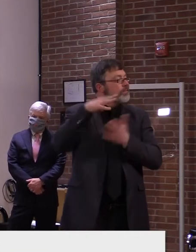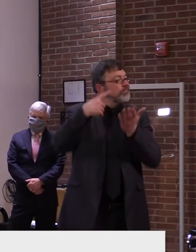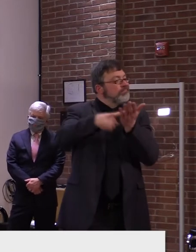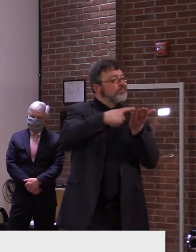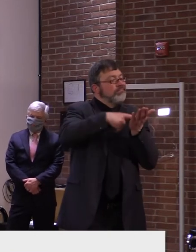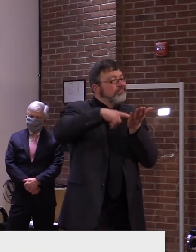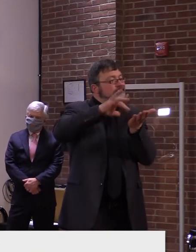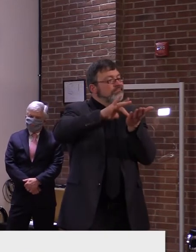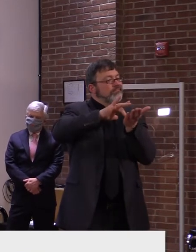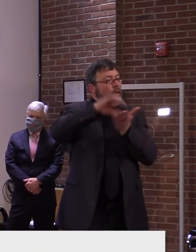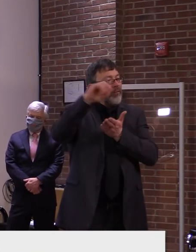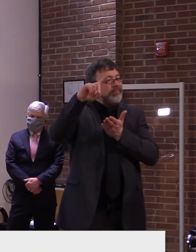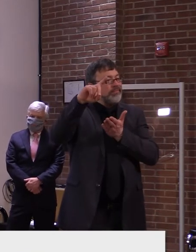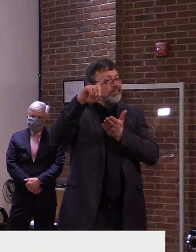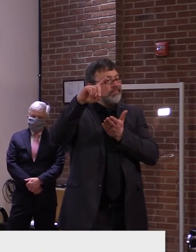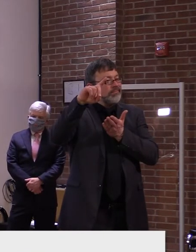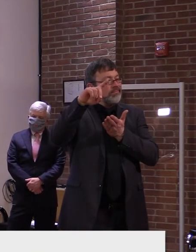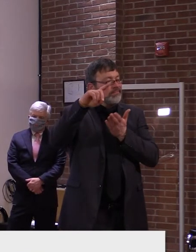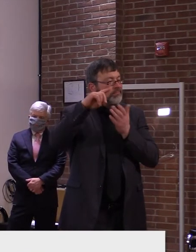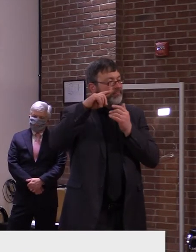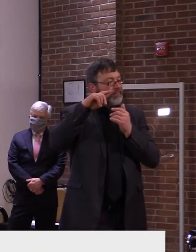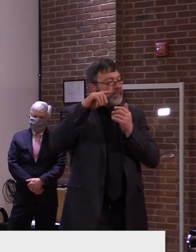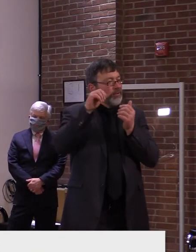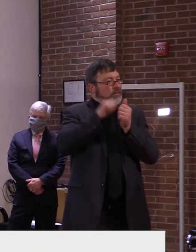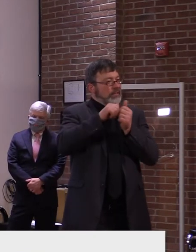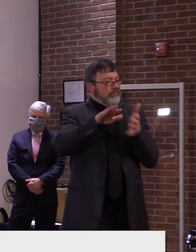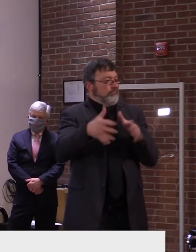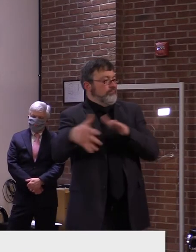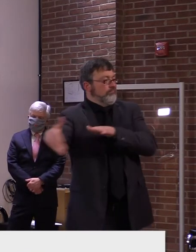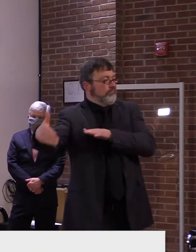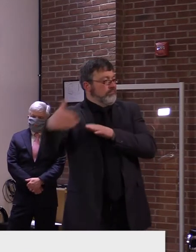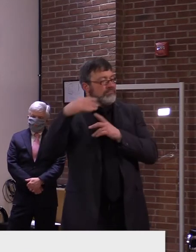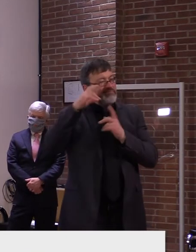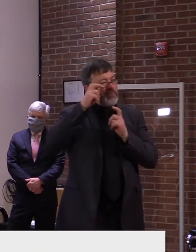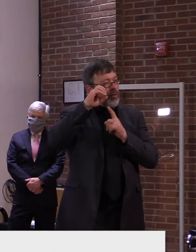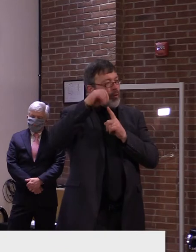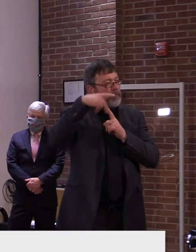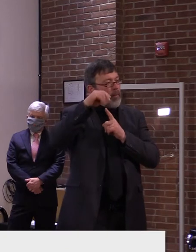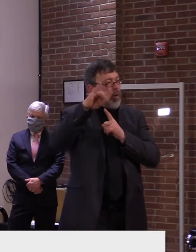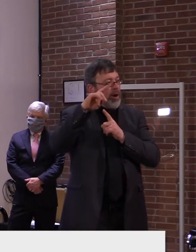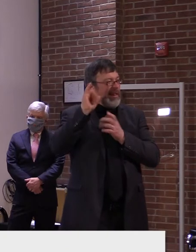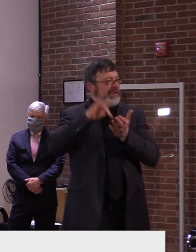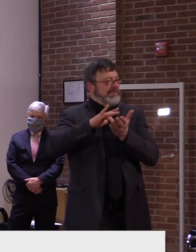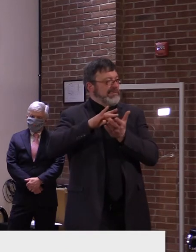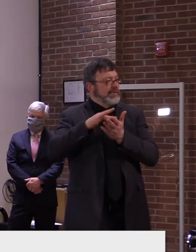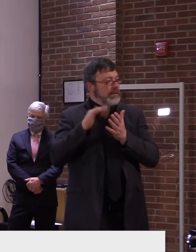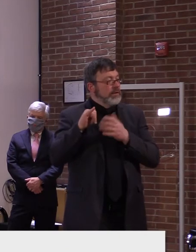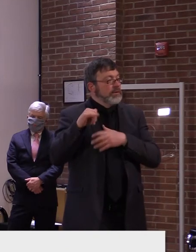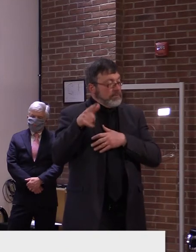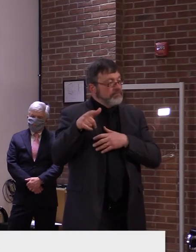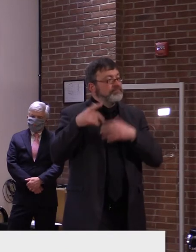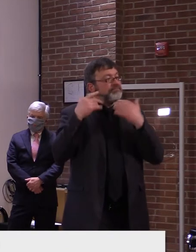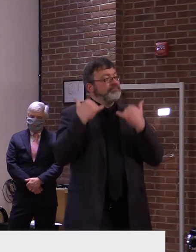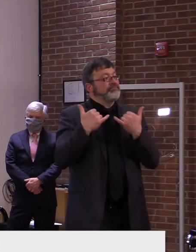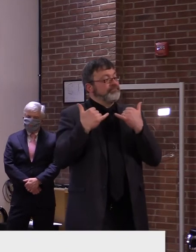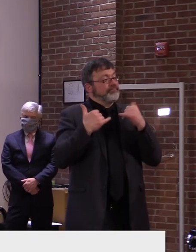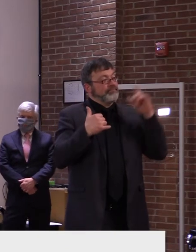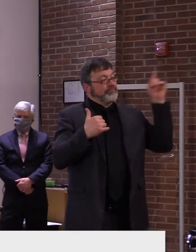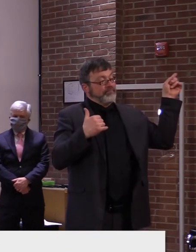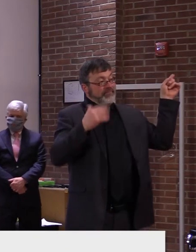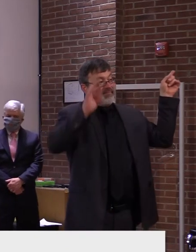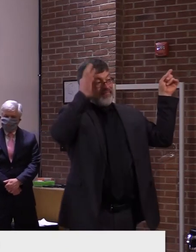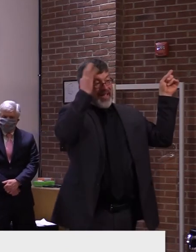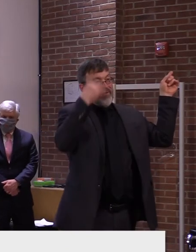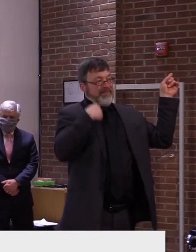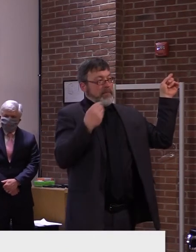of relapses, overdoses, and deaths in the state. Would you support the use of upcoming COVID relief dollars, uh, for opiate treatment and counseling?